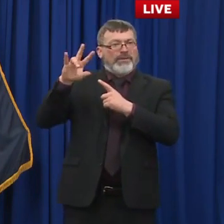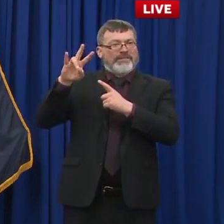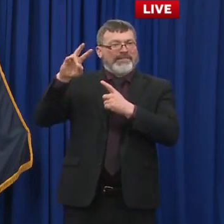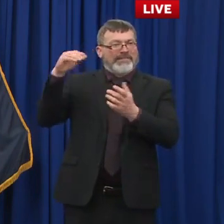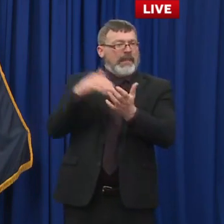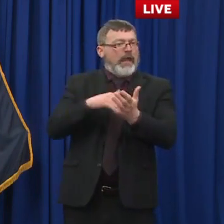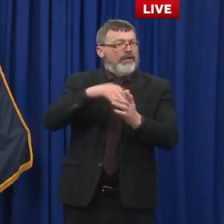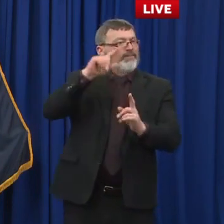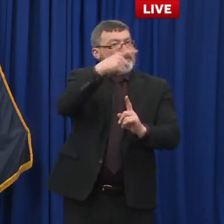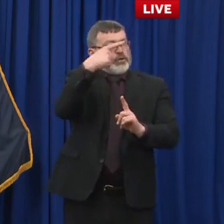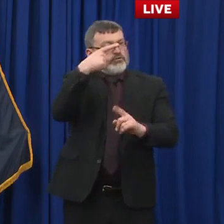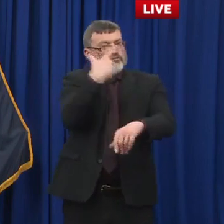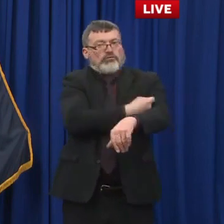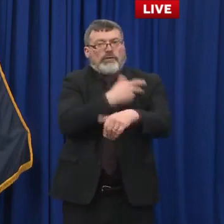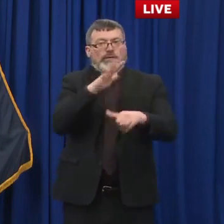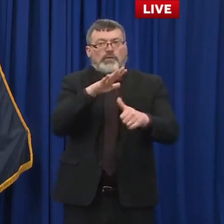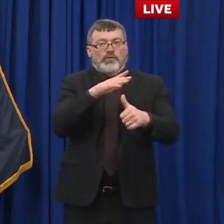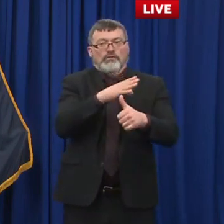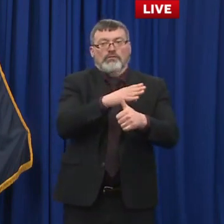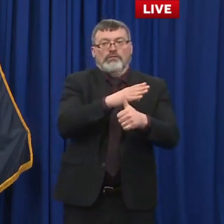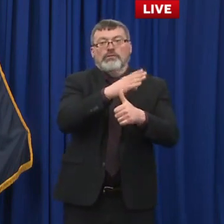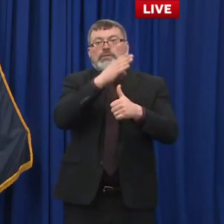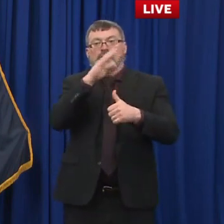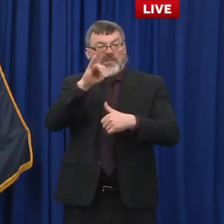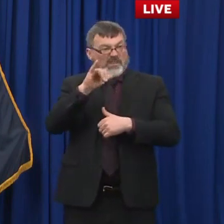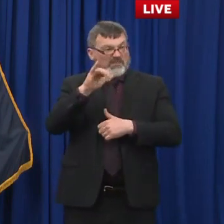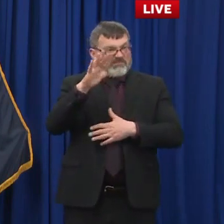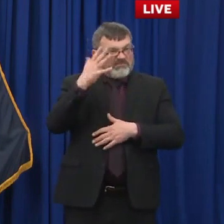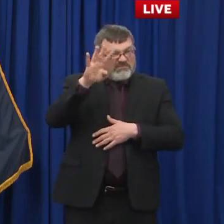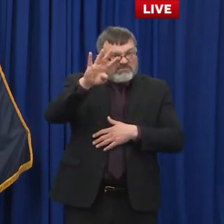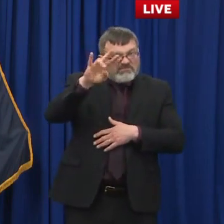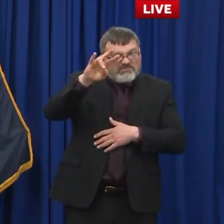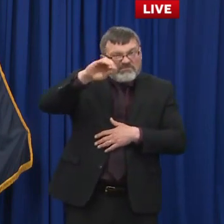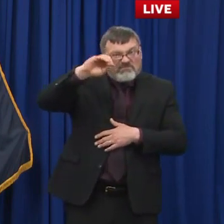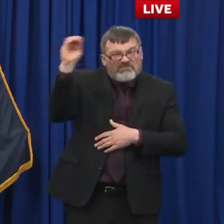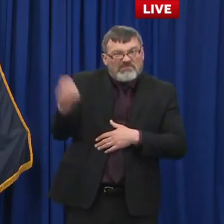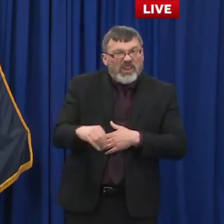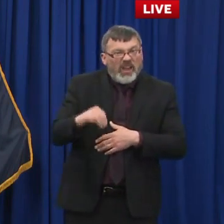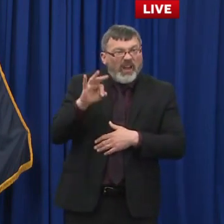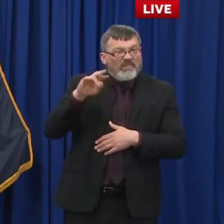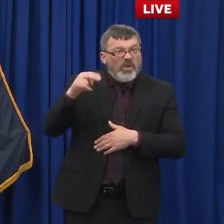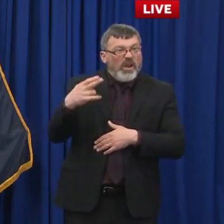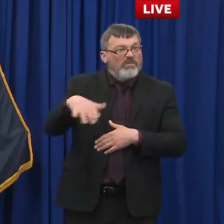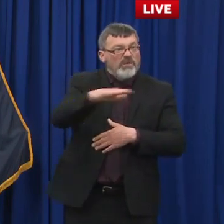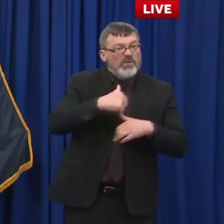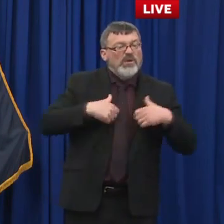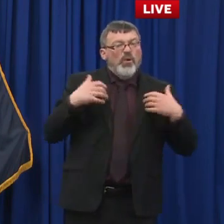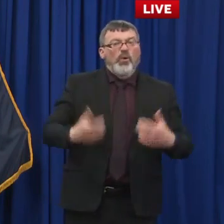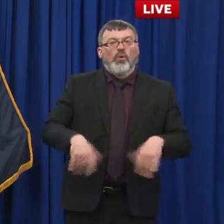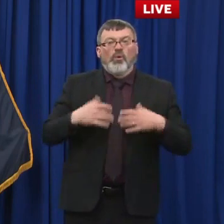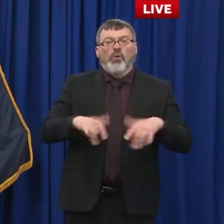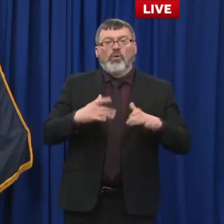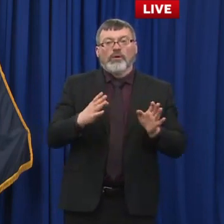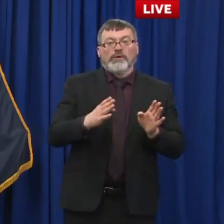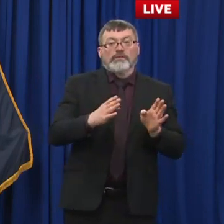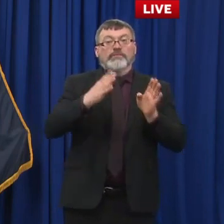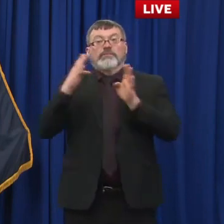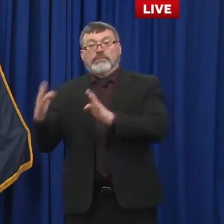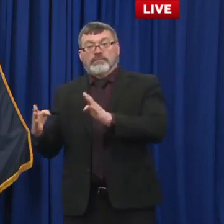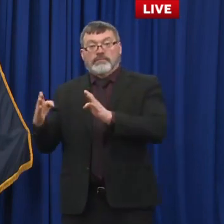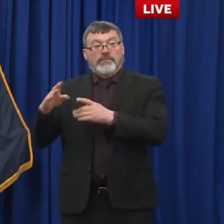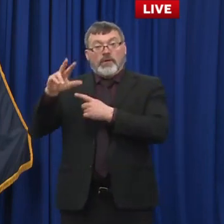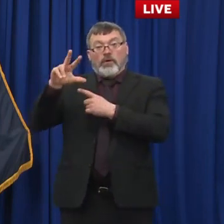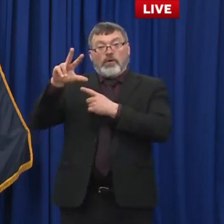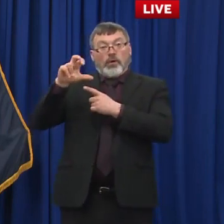population. And of those 387,000 people are fully vaccinated, which is 28% of the population.